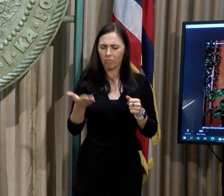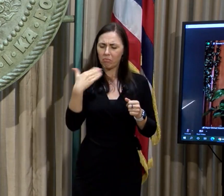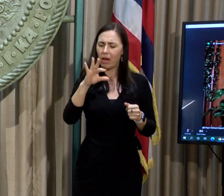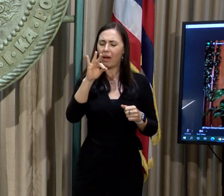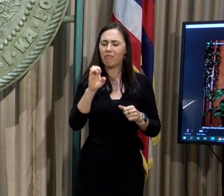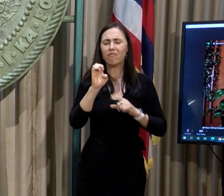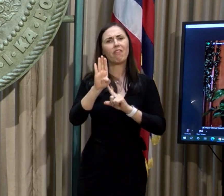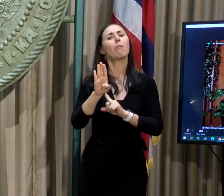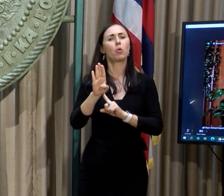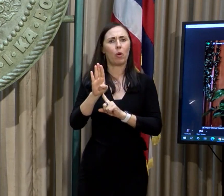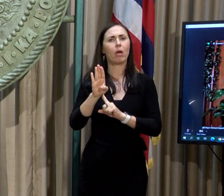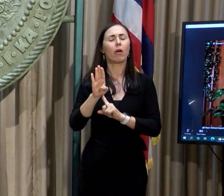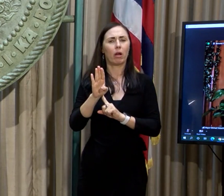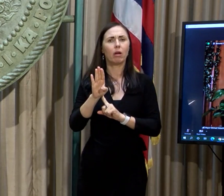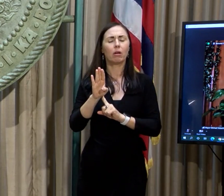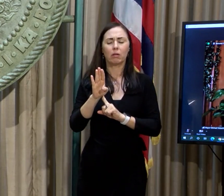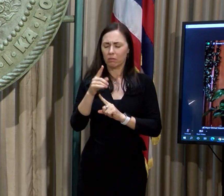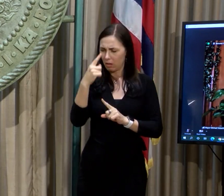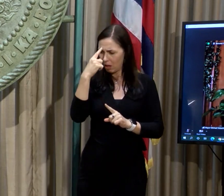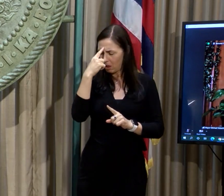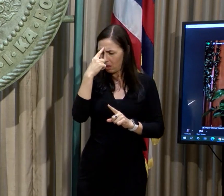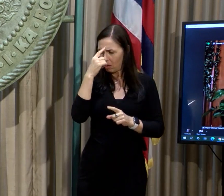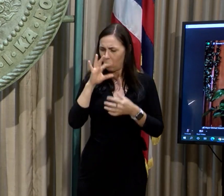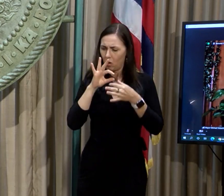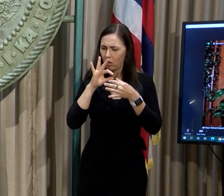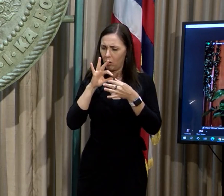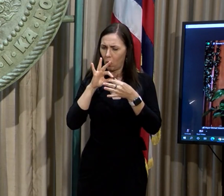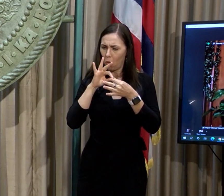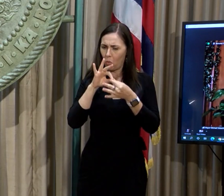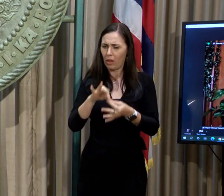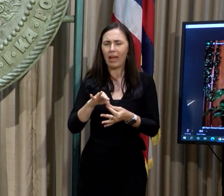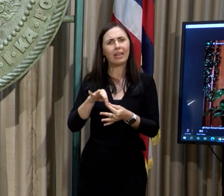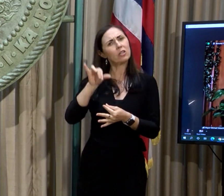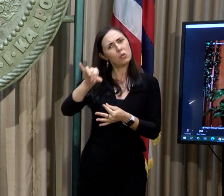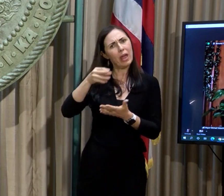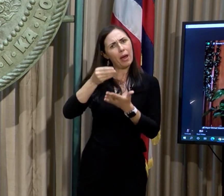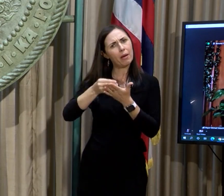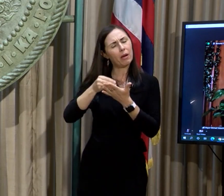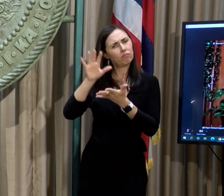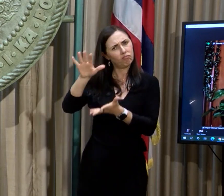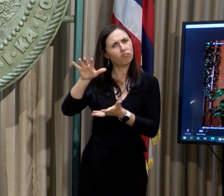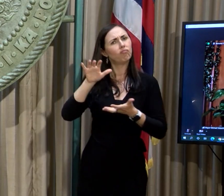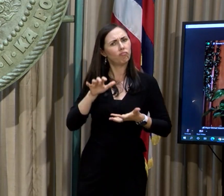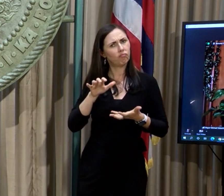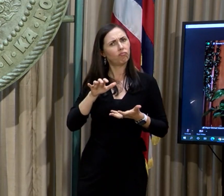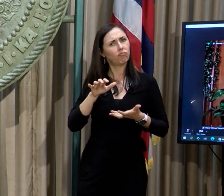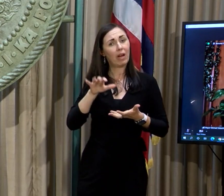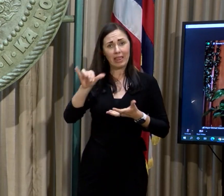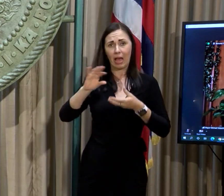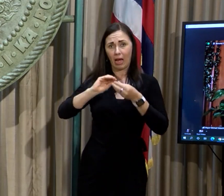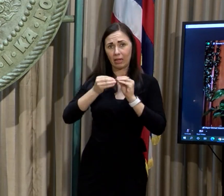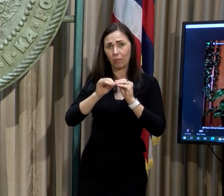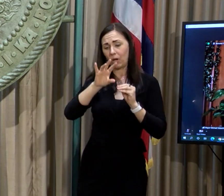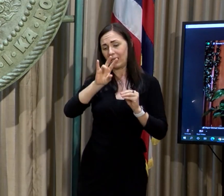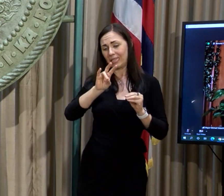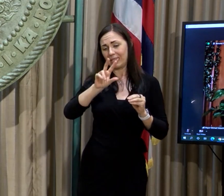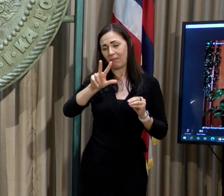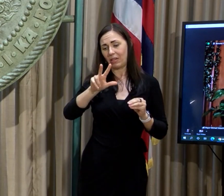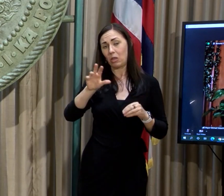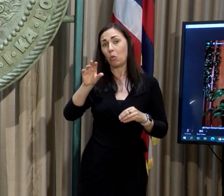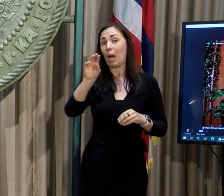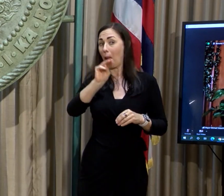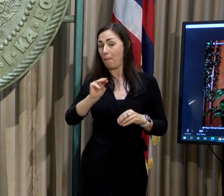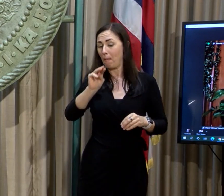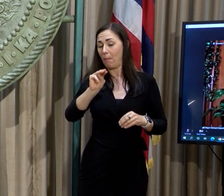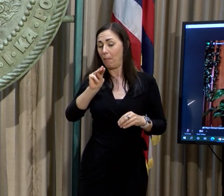February. I believe it was related to this settlement. And the figure then was $73 million. So,